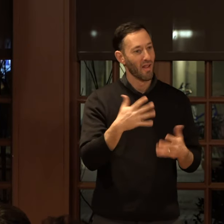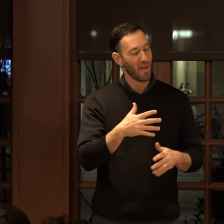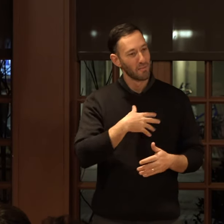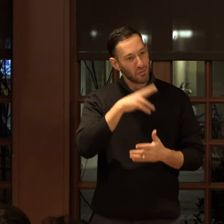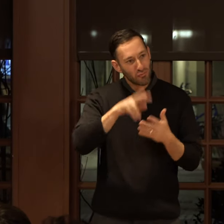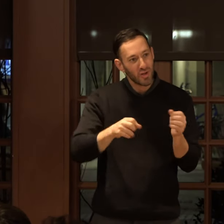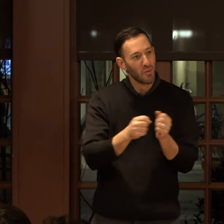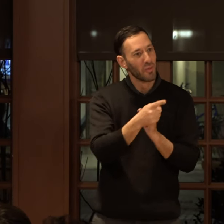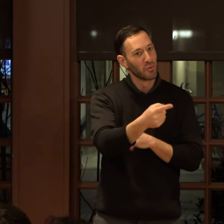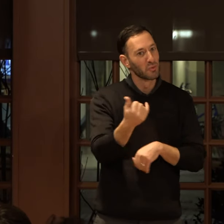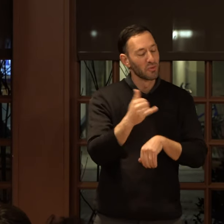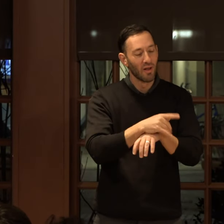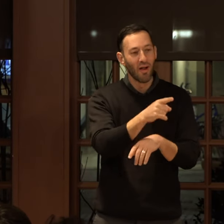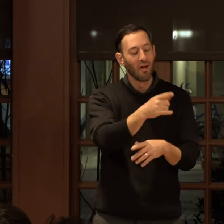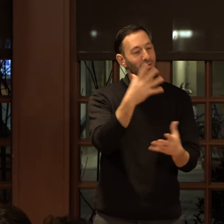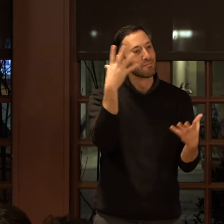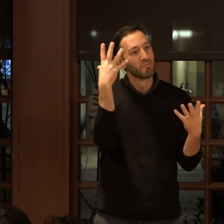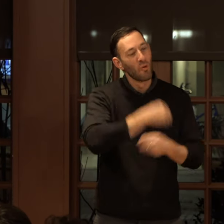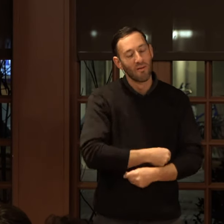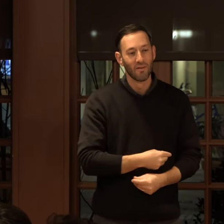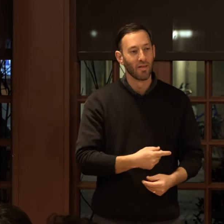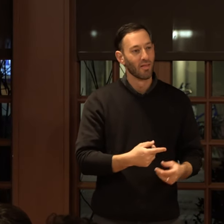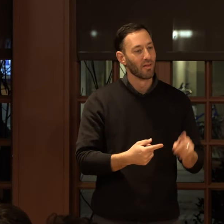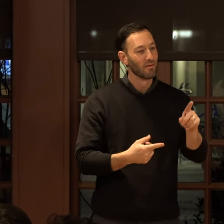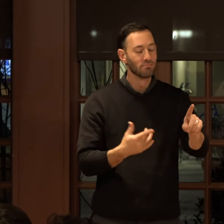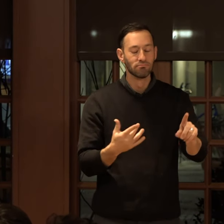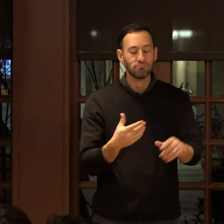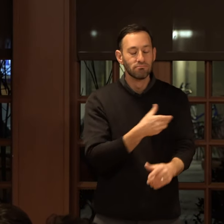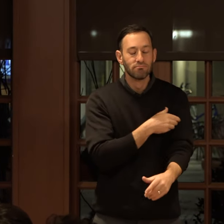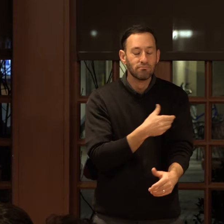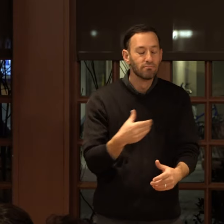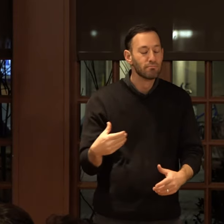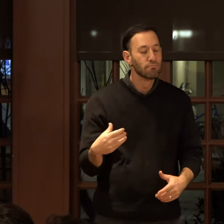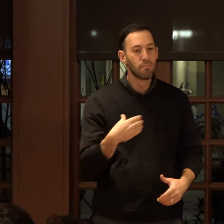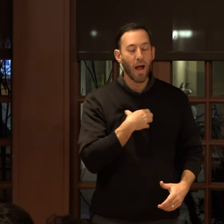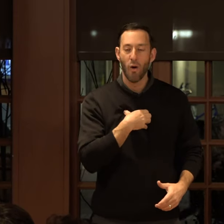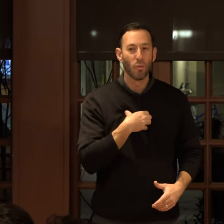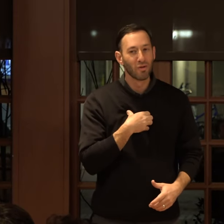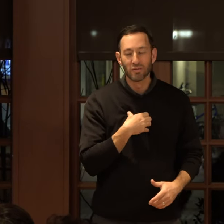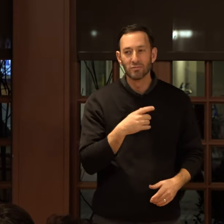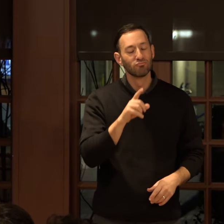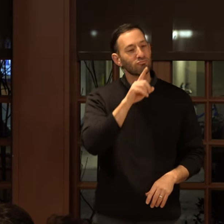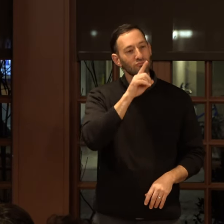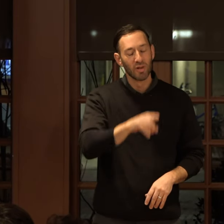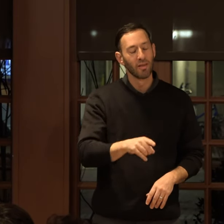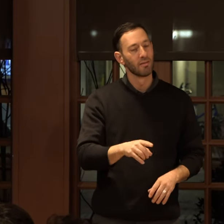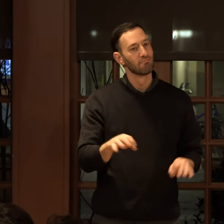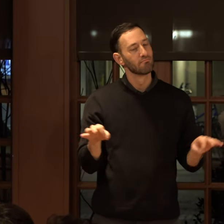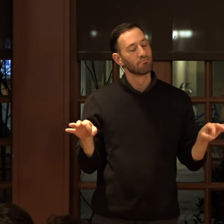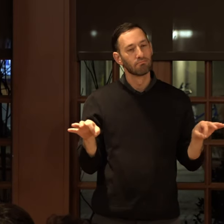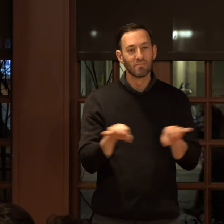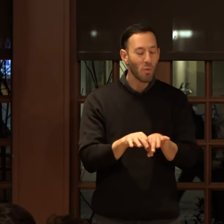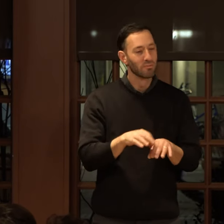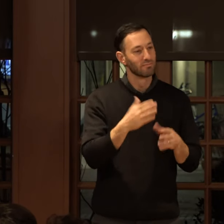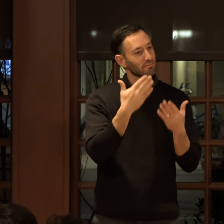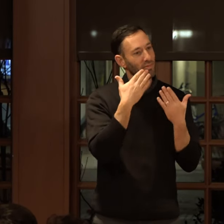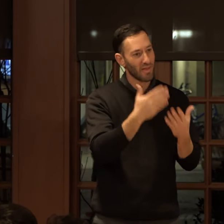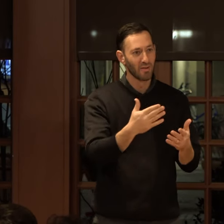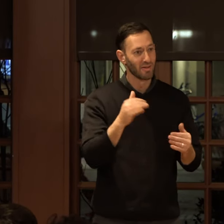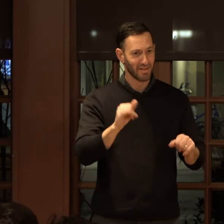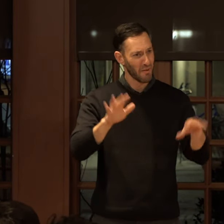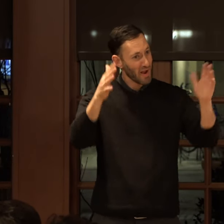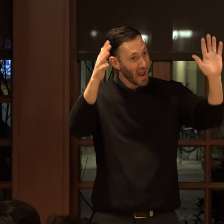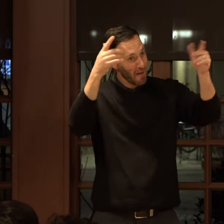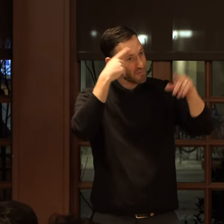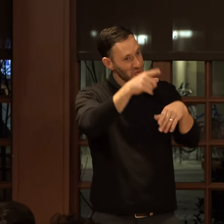me read with you tonight. That was beautiful and empowering and really necessary. So, thank you. Can we